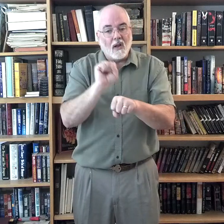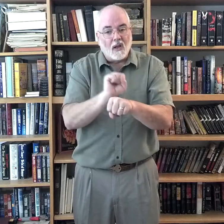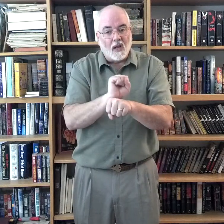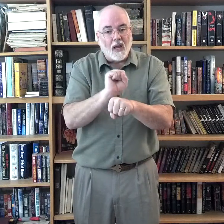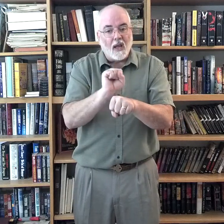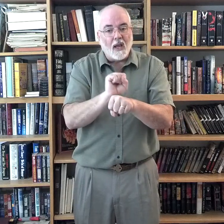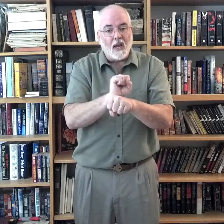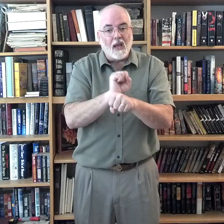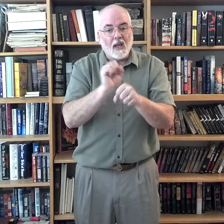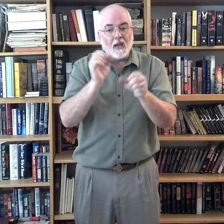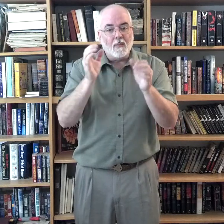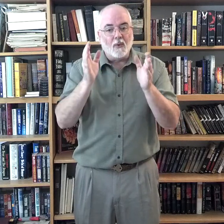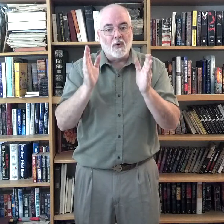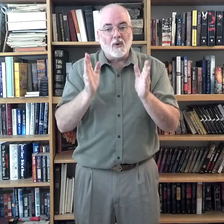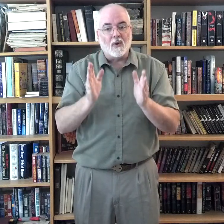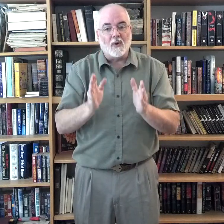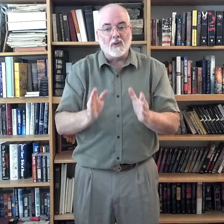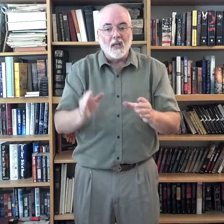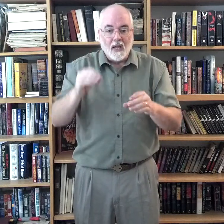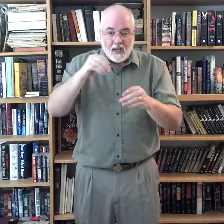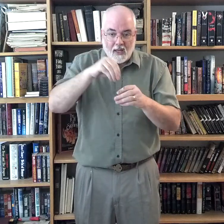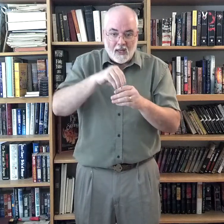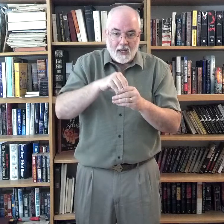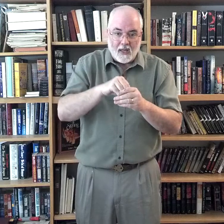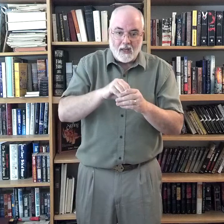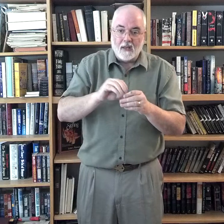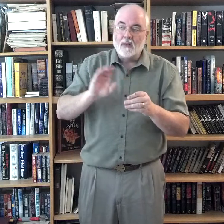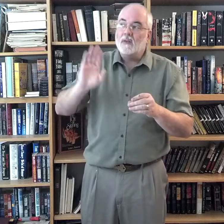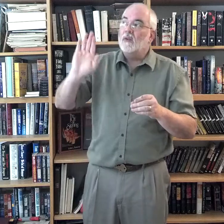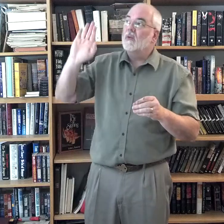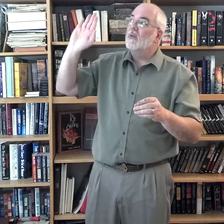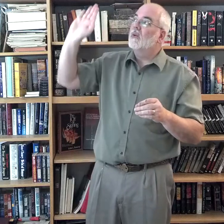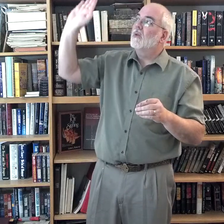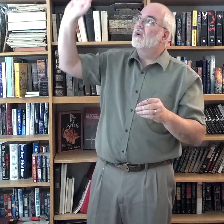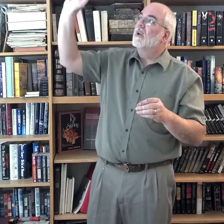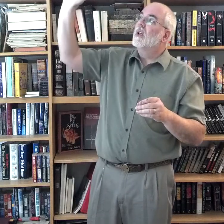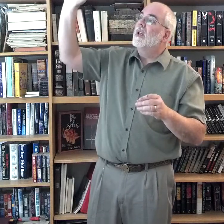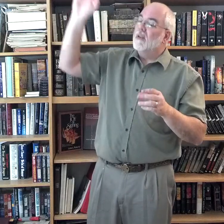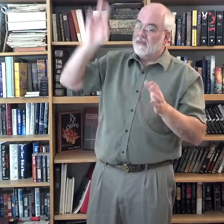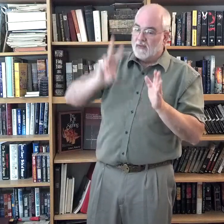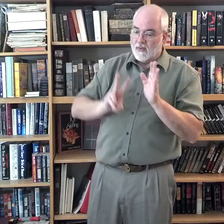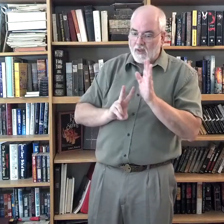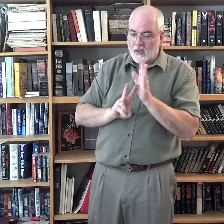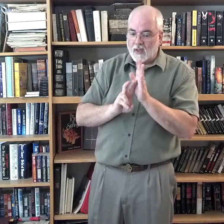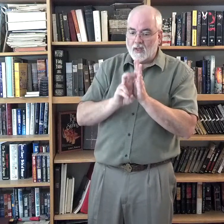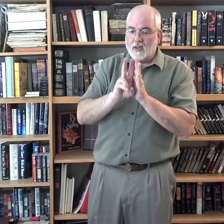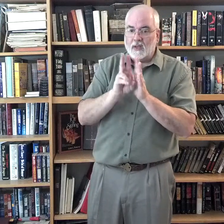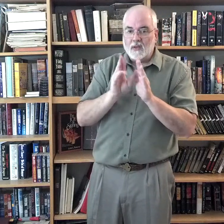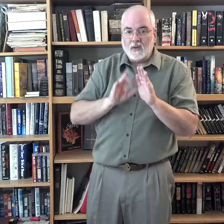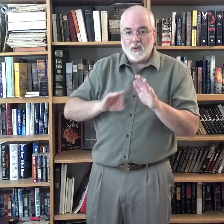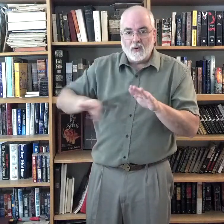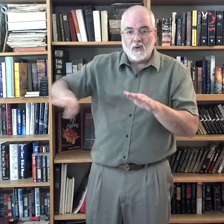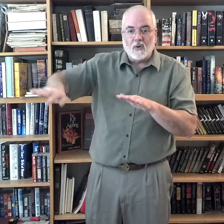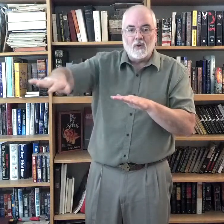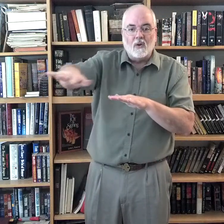laborers in your vineyard,